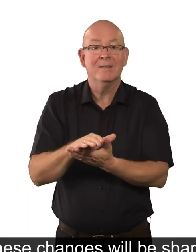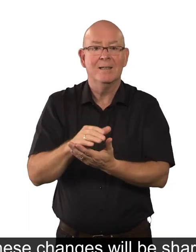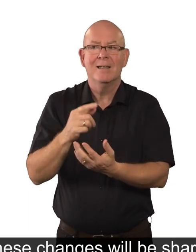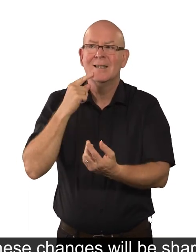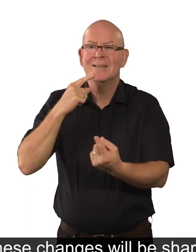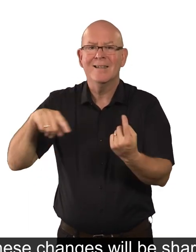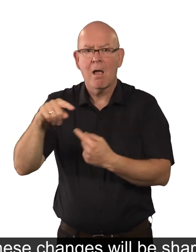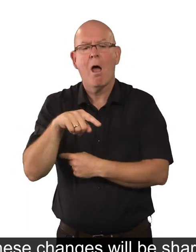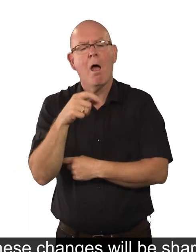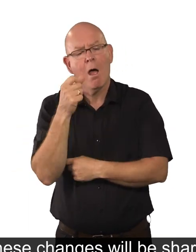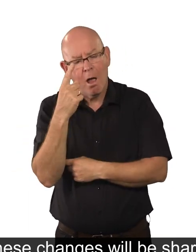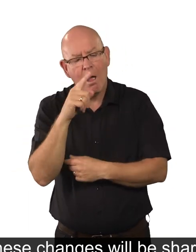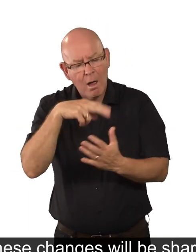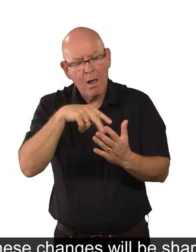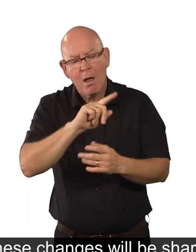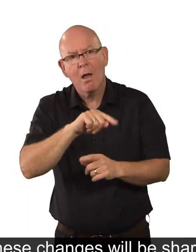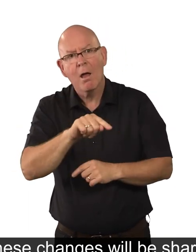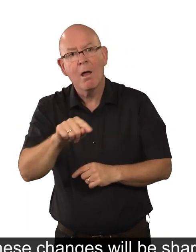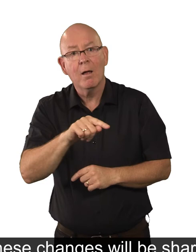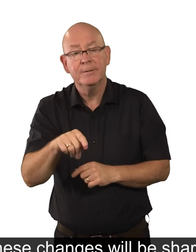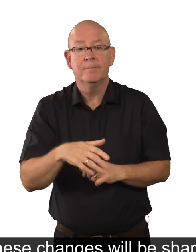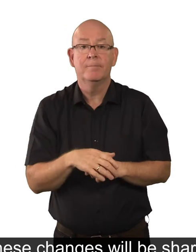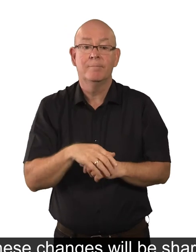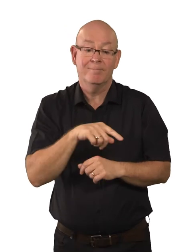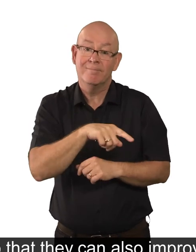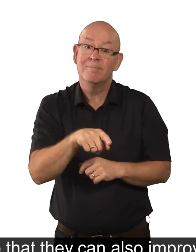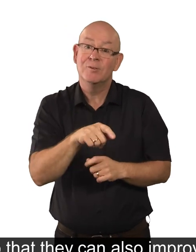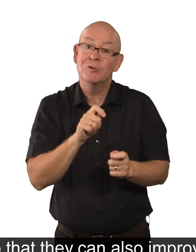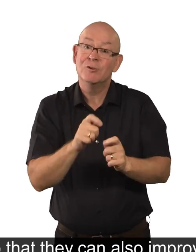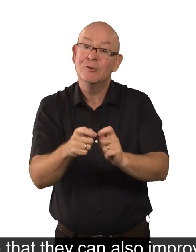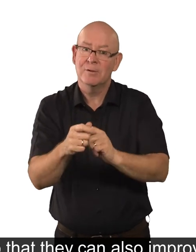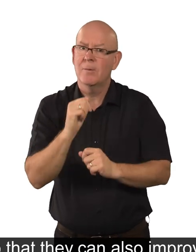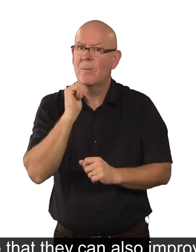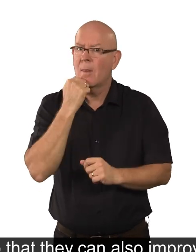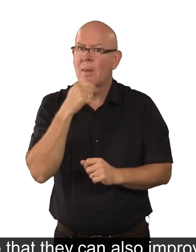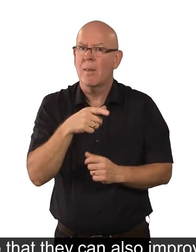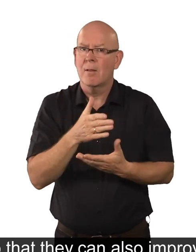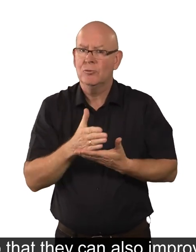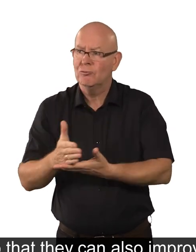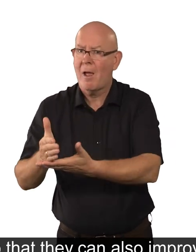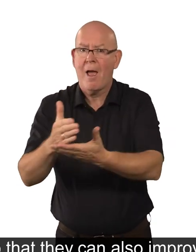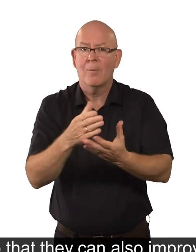These changes will be shared with other parts of the Government so that they can also improve.